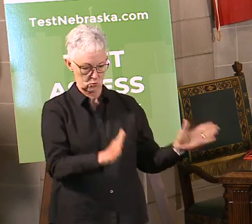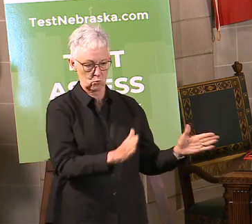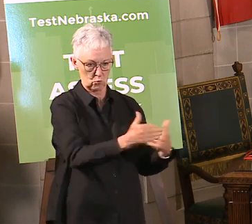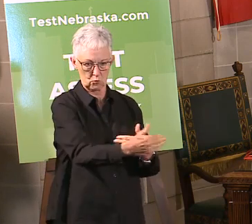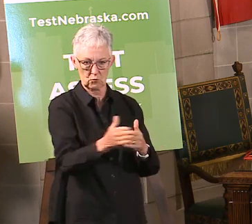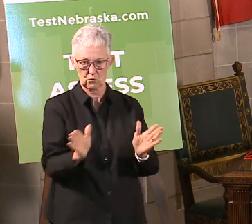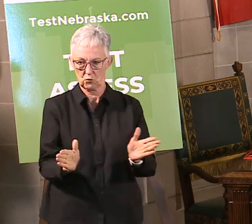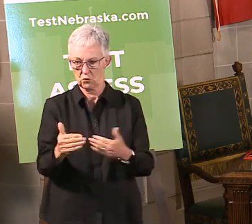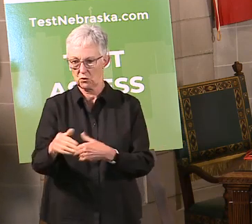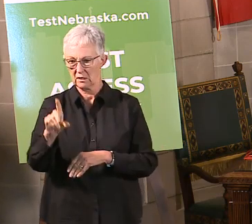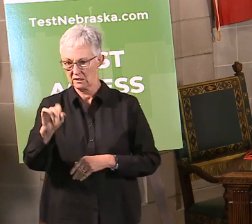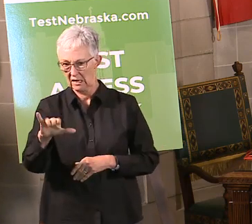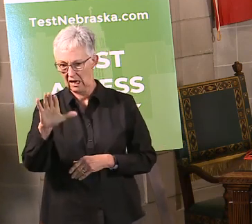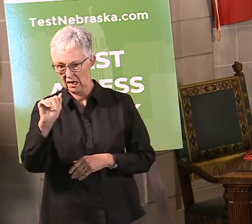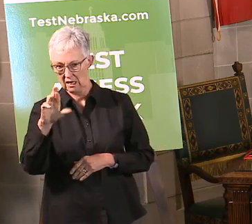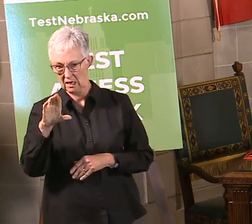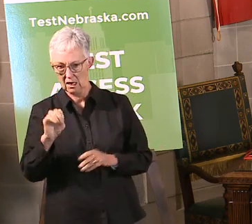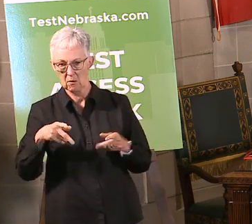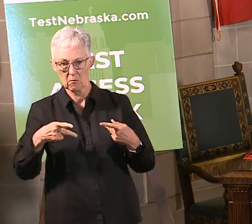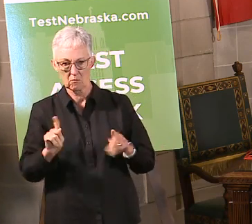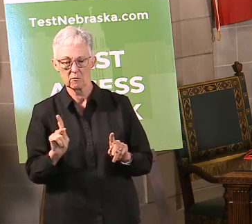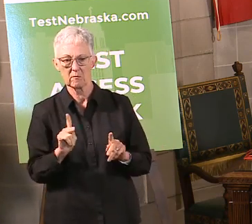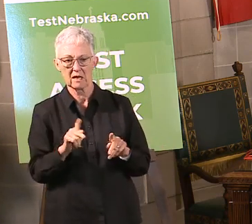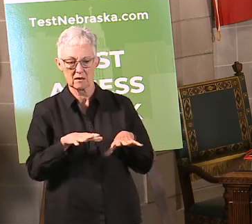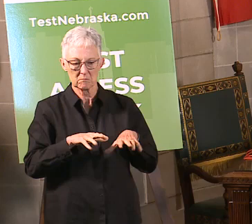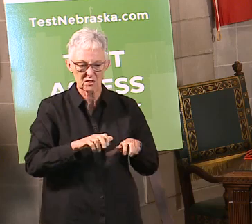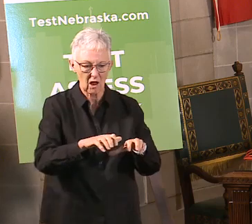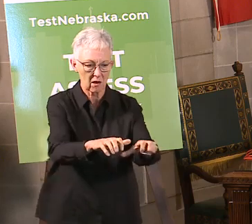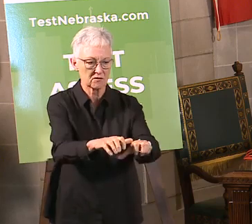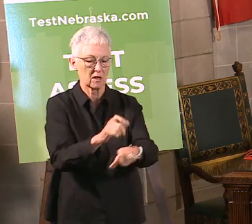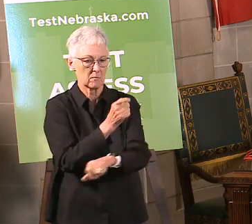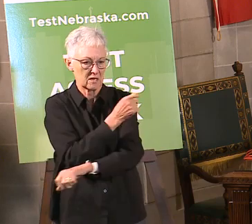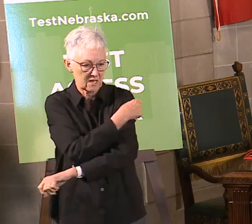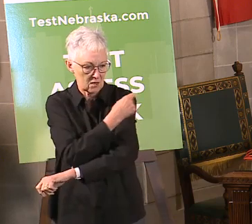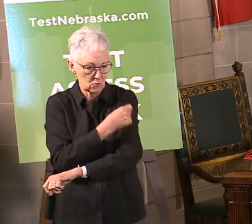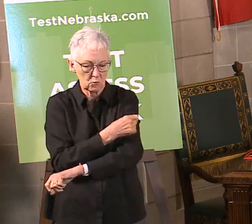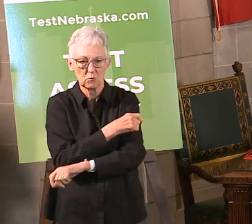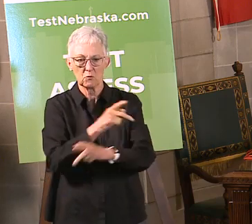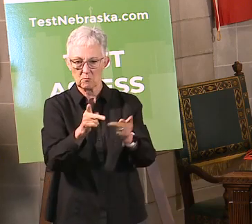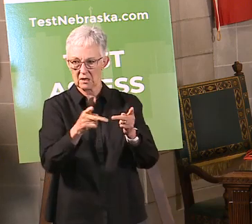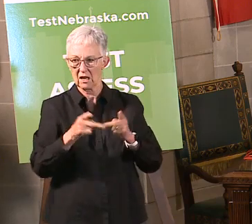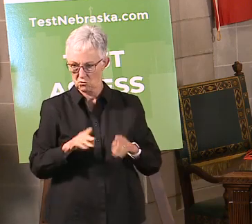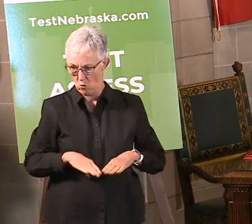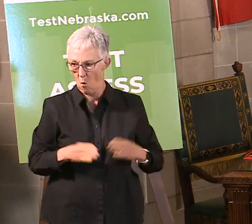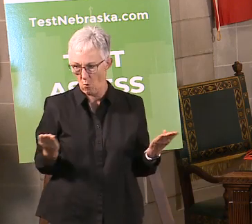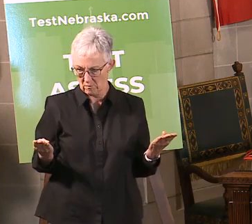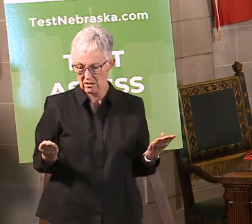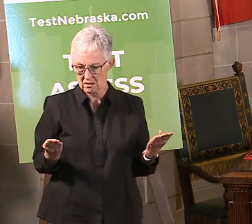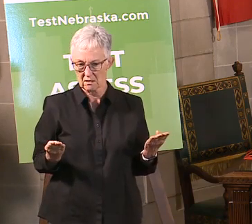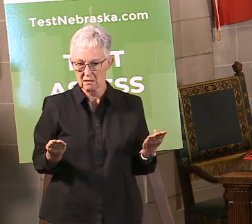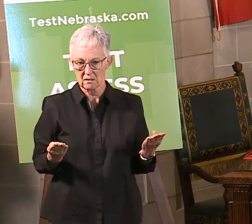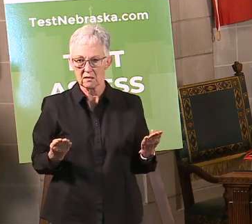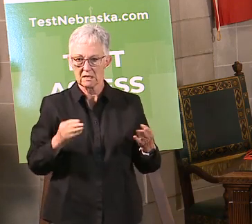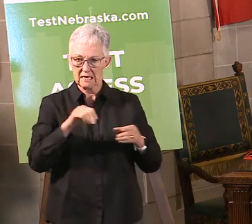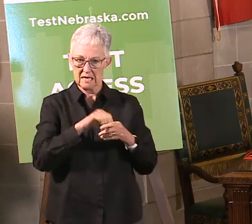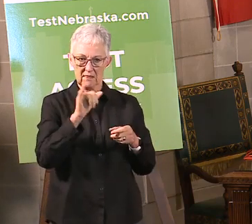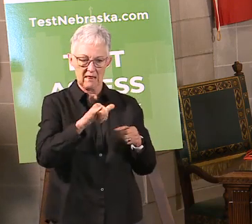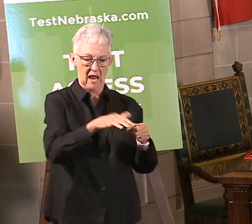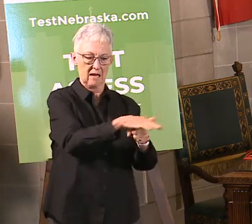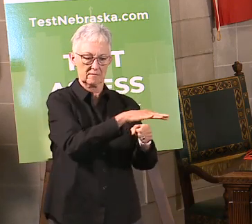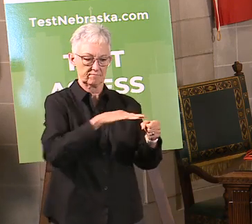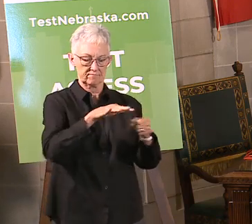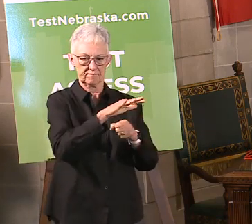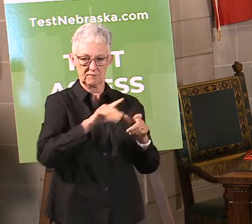parlors, and massage therapy to open under the 10-person rule, all those standard things we've already done, that that would happen in that public health district starting